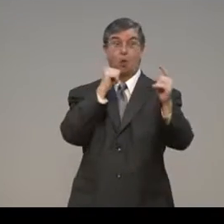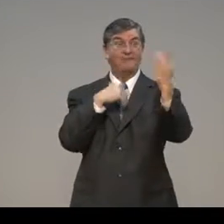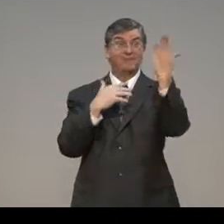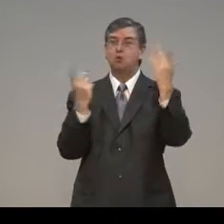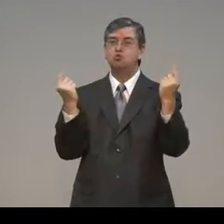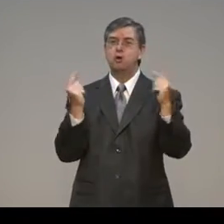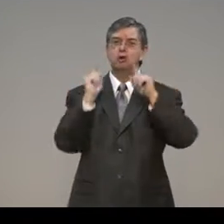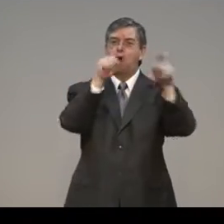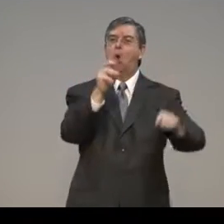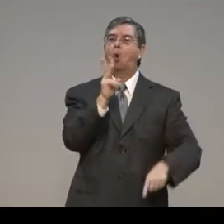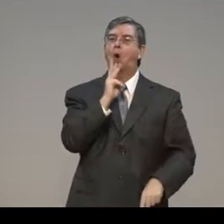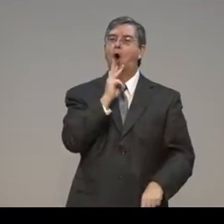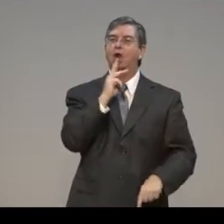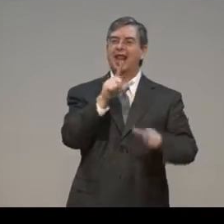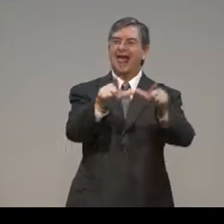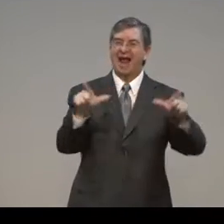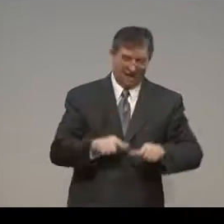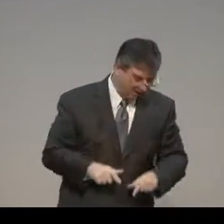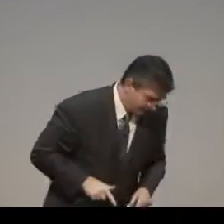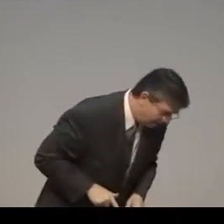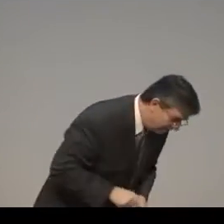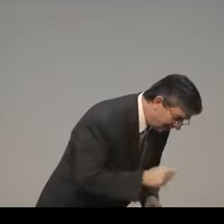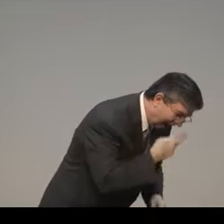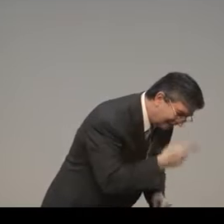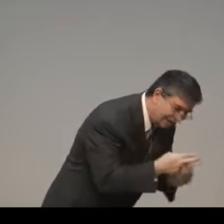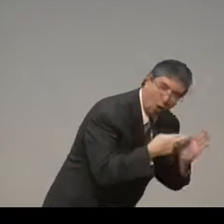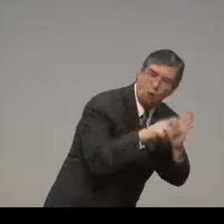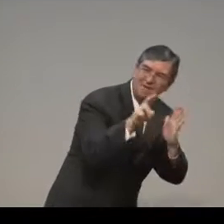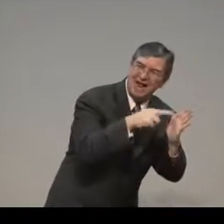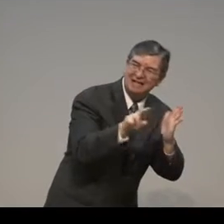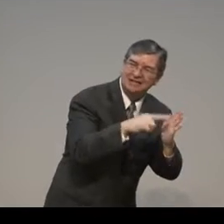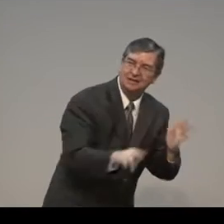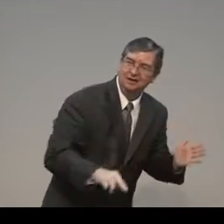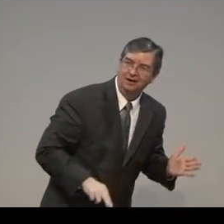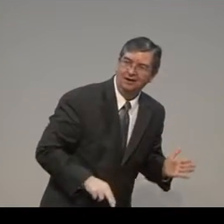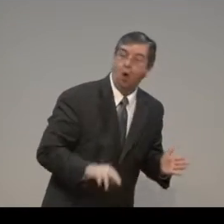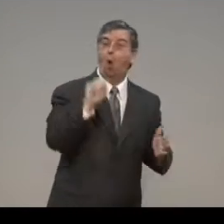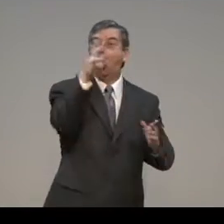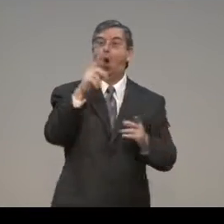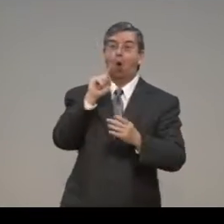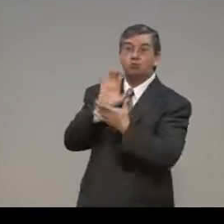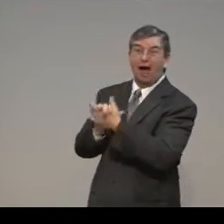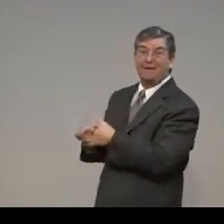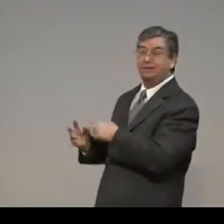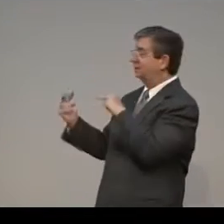We must have. More than they. I'm a Christian mirror. So are going to go to the murder or a life